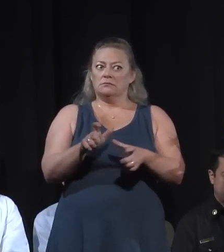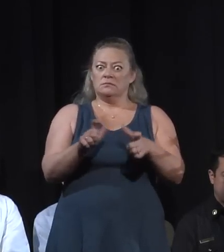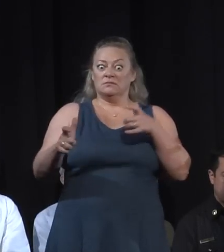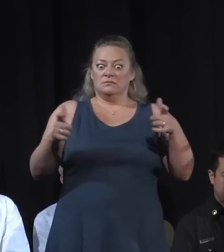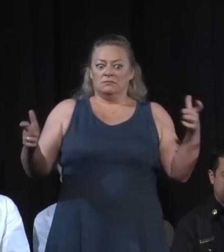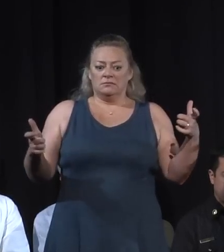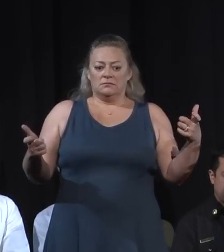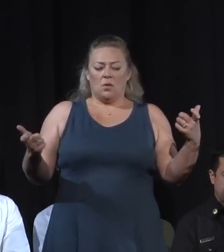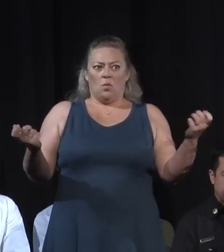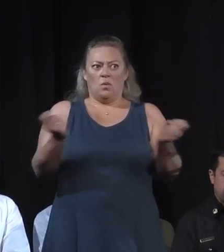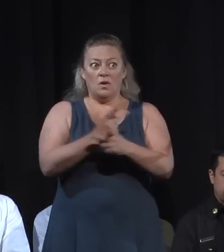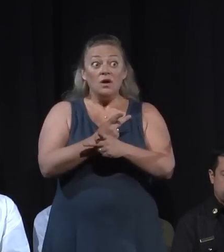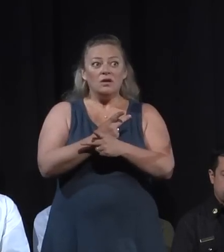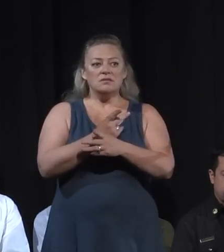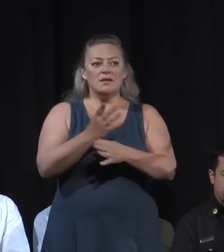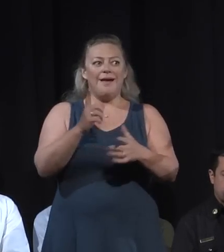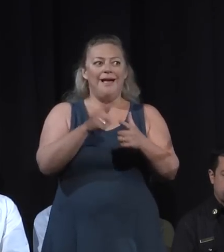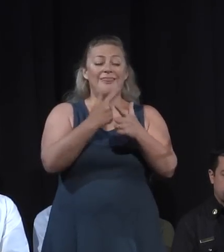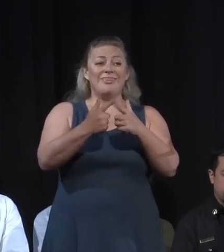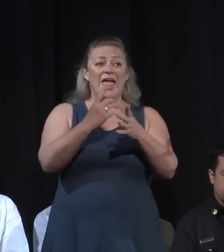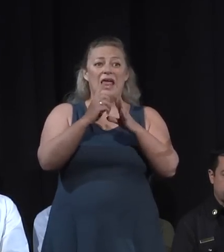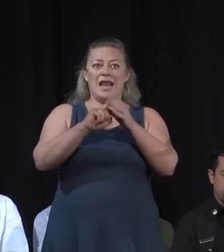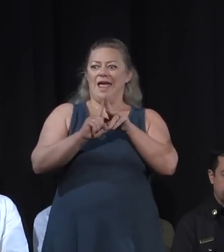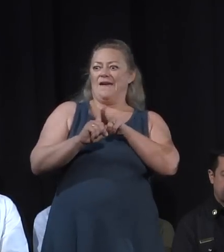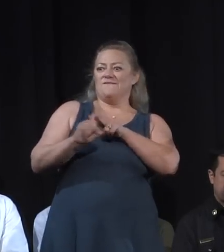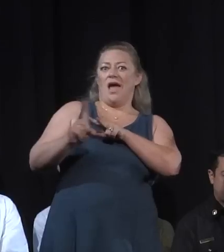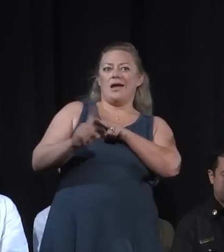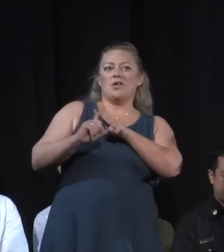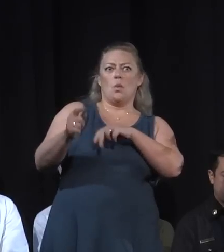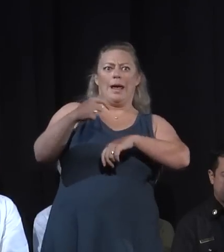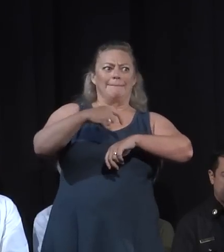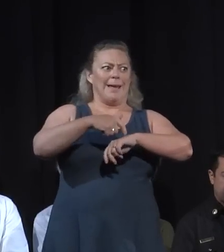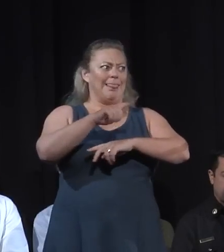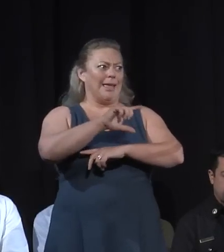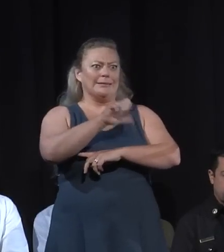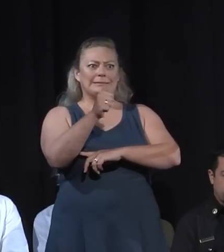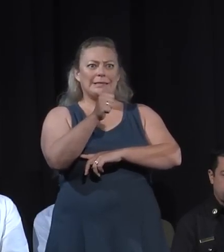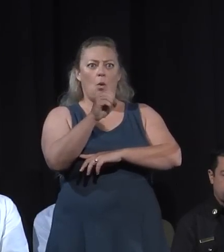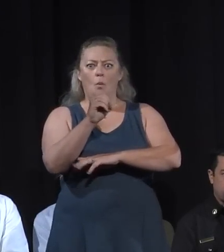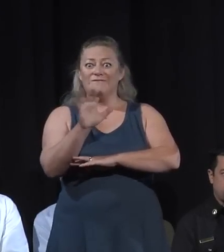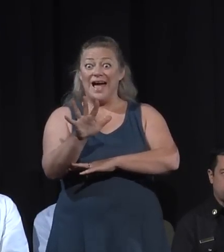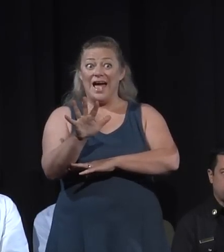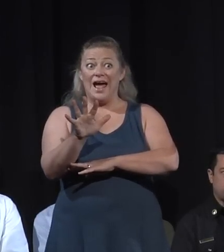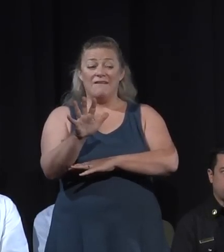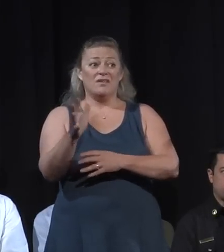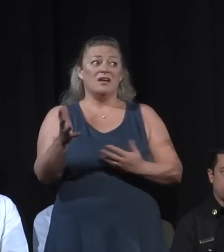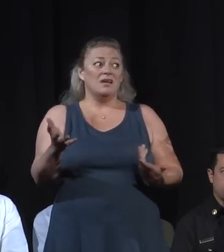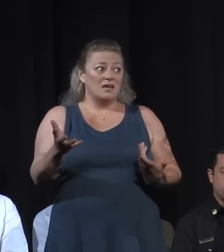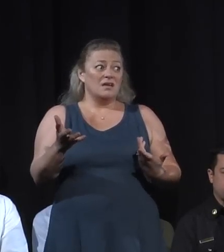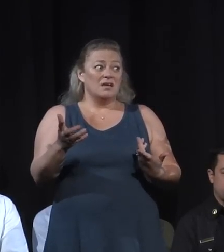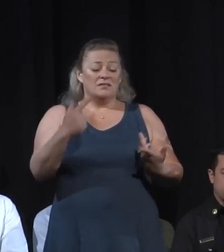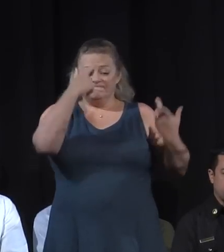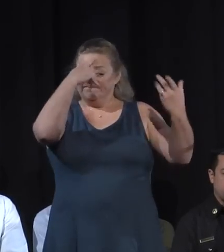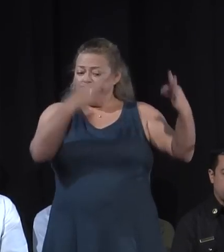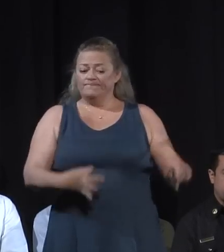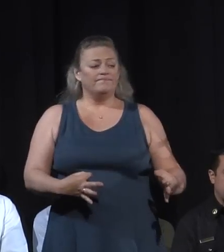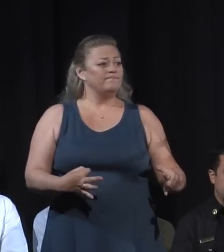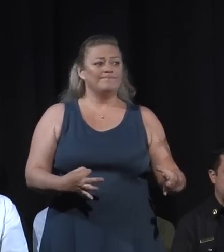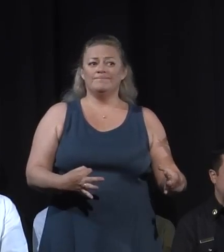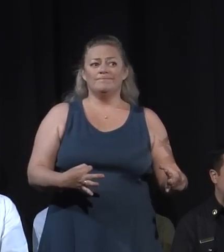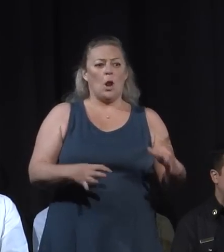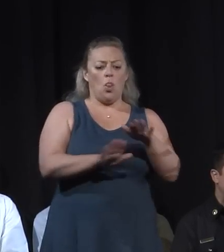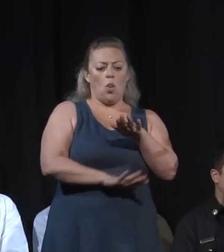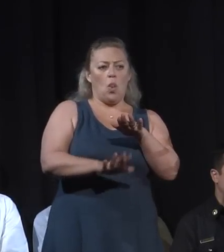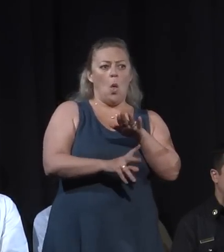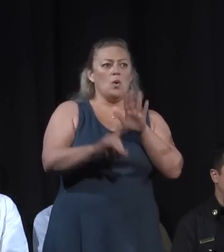evacuate on Delondo by 10.05. Right about three hours later, we declared a state of local emergency. That's how fast-moving it was.